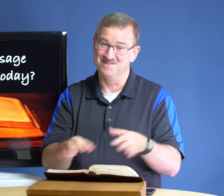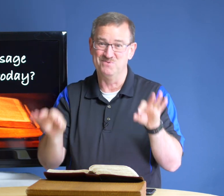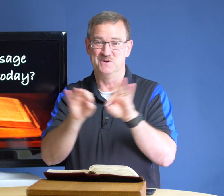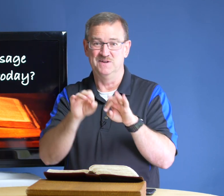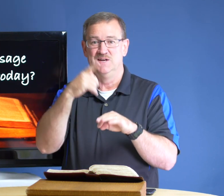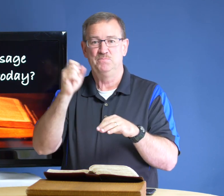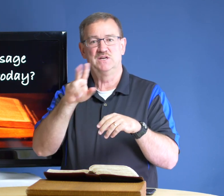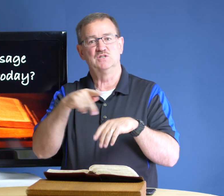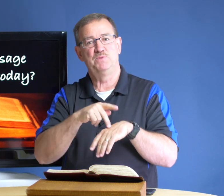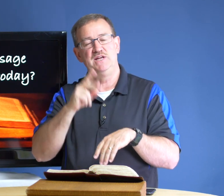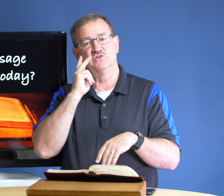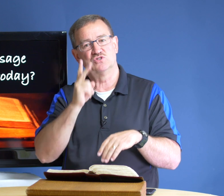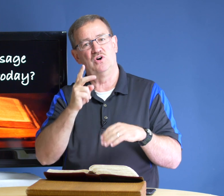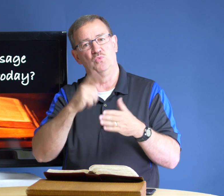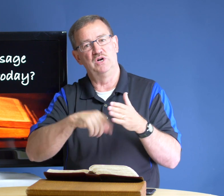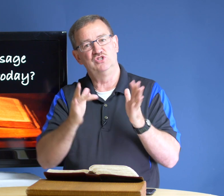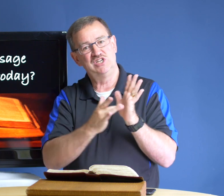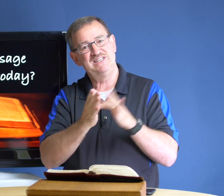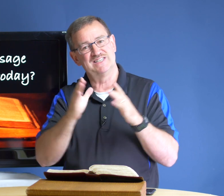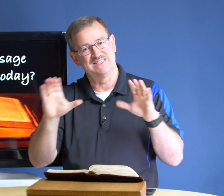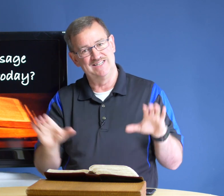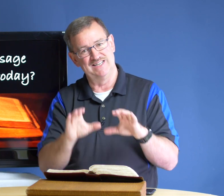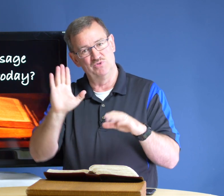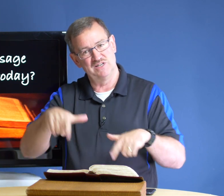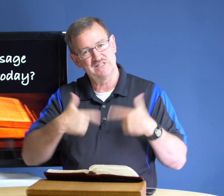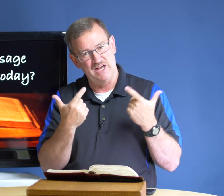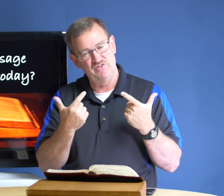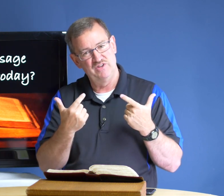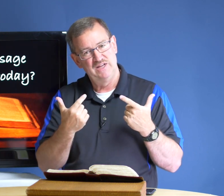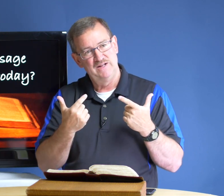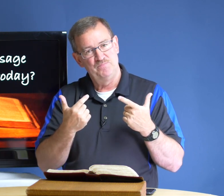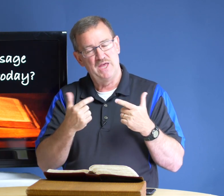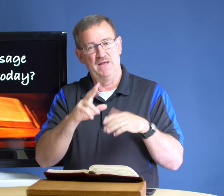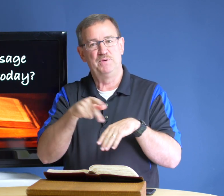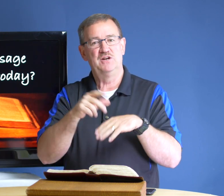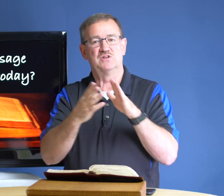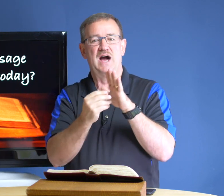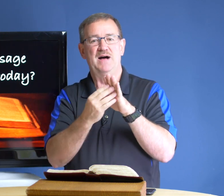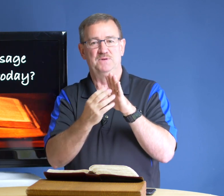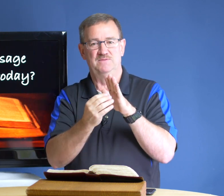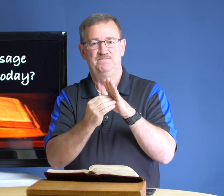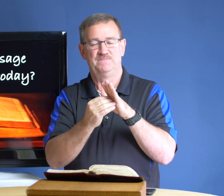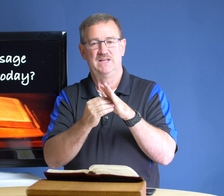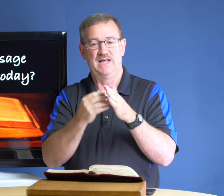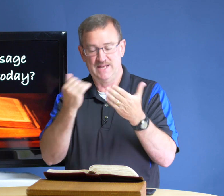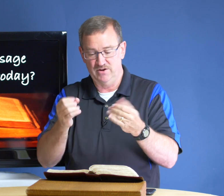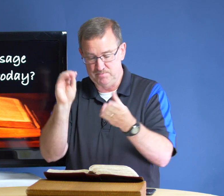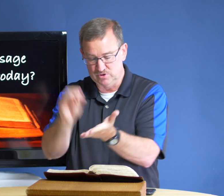important because peter saw what jesus did with his life and peter copied and now he puts